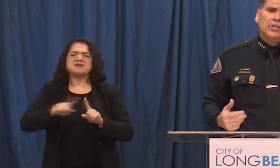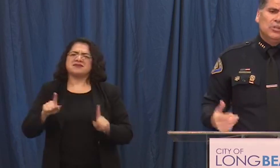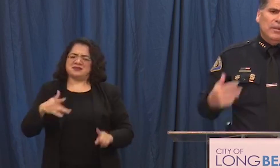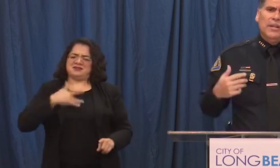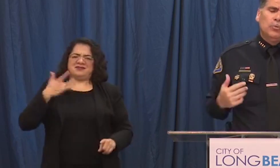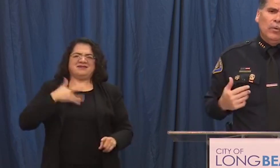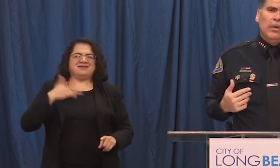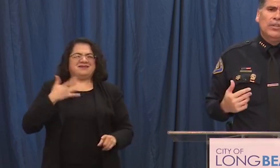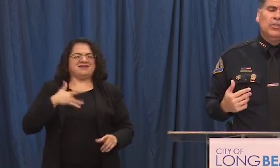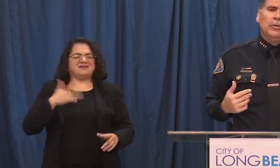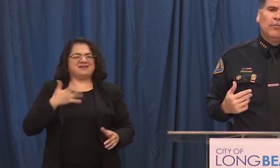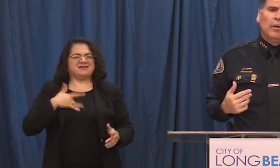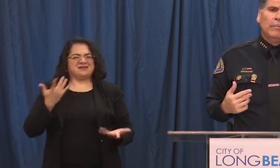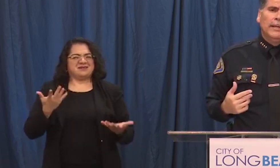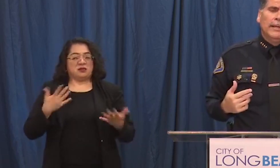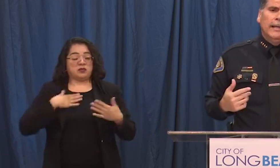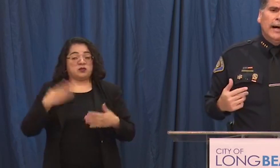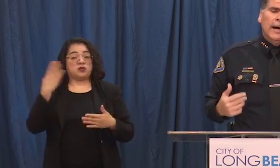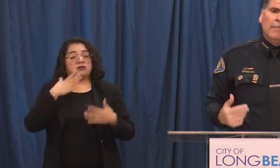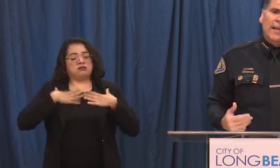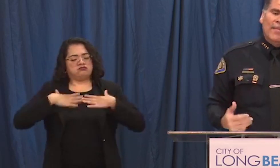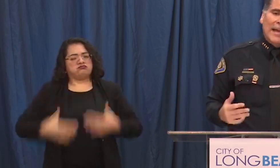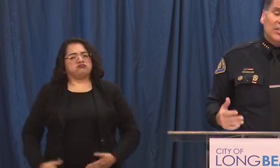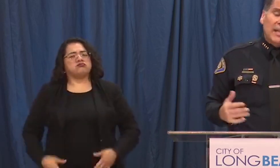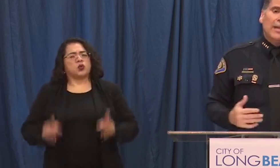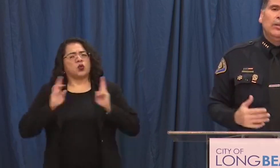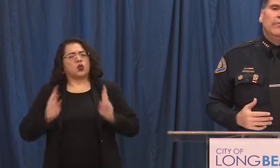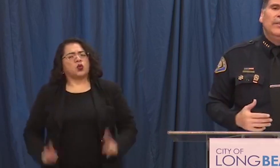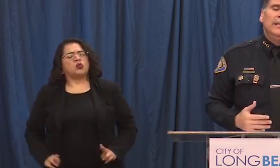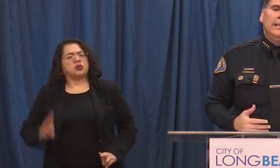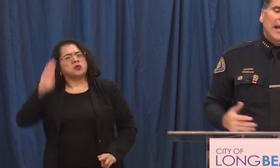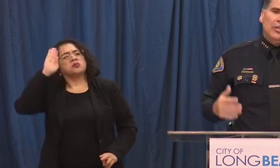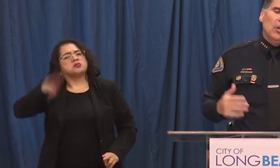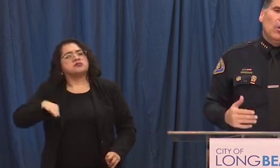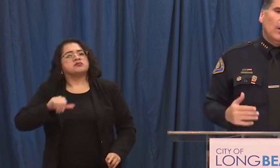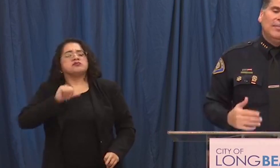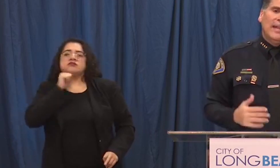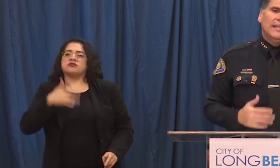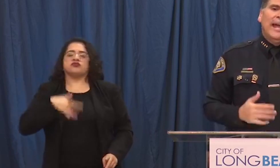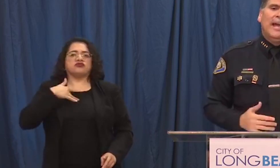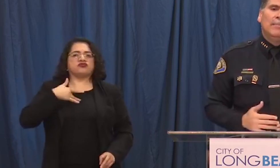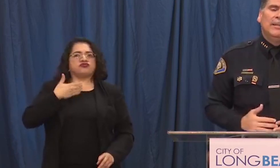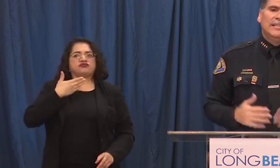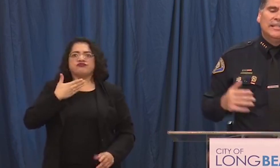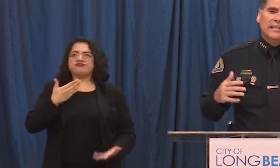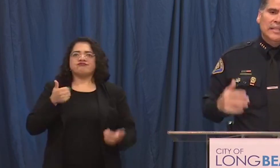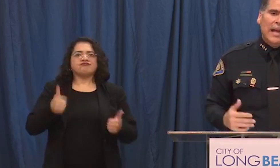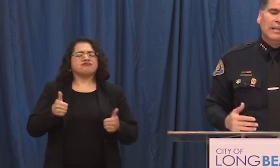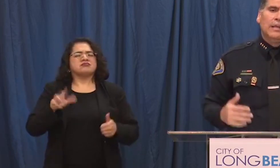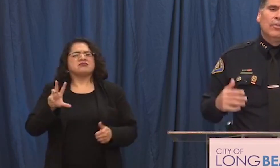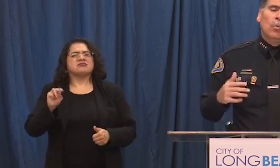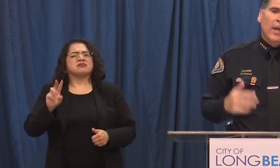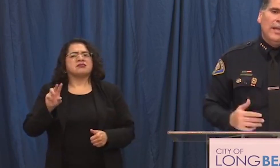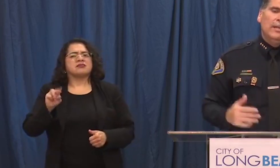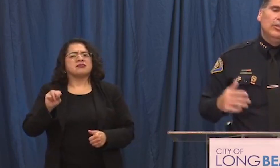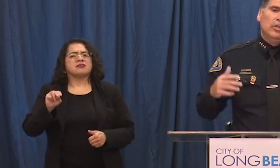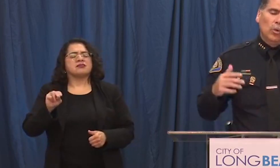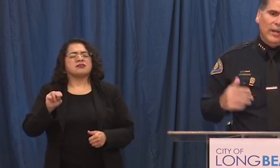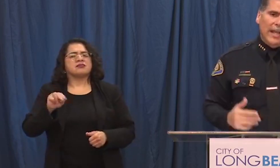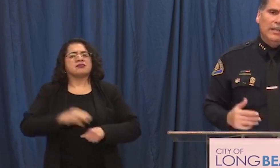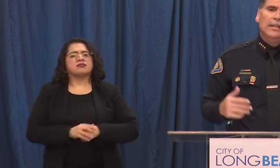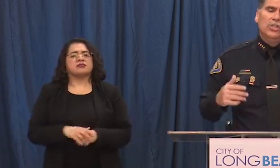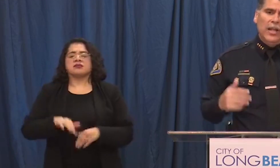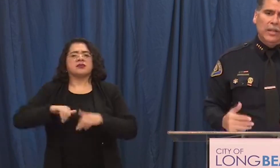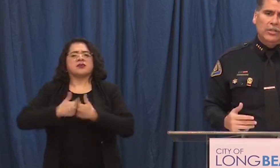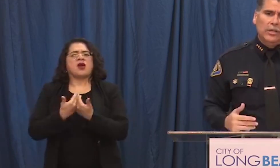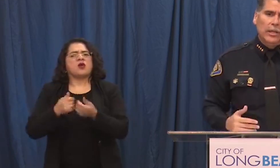just because we wear this uniform that is not a good feeling I don't want that to happen this is not the way to